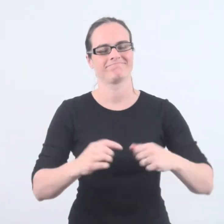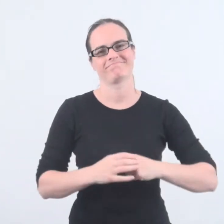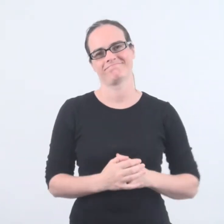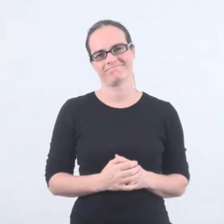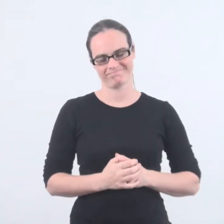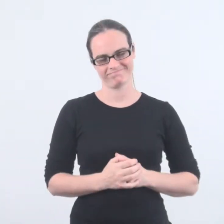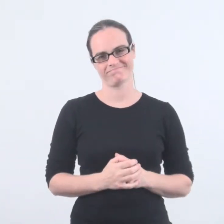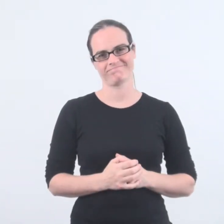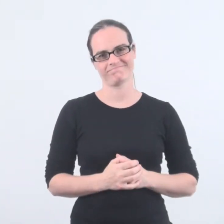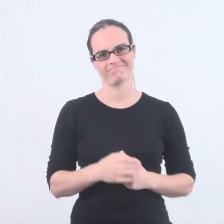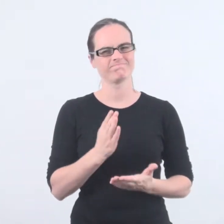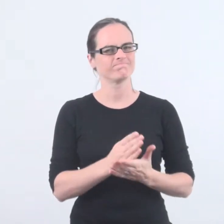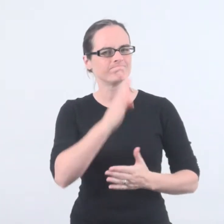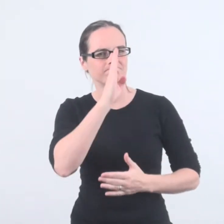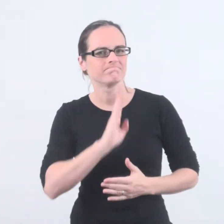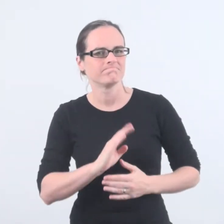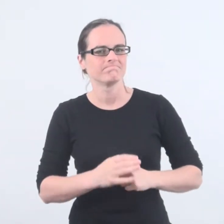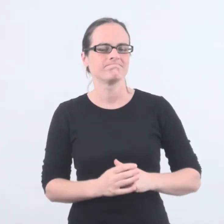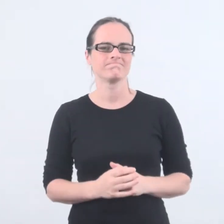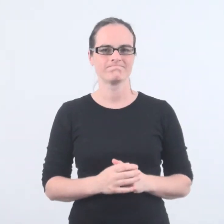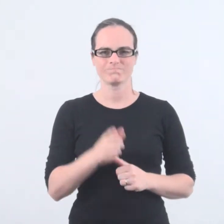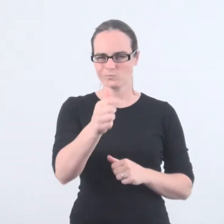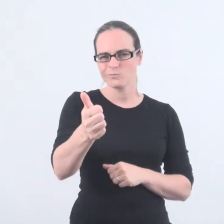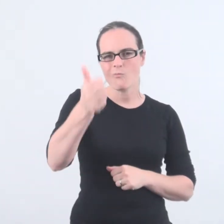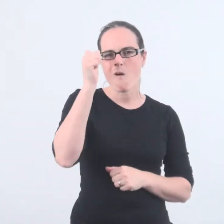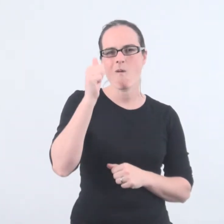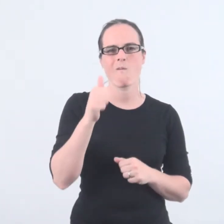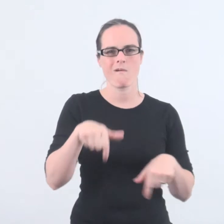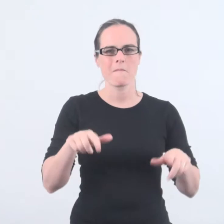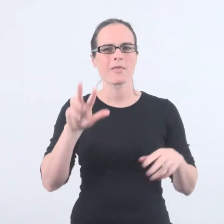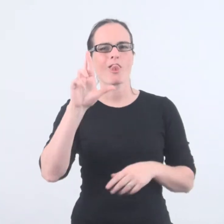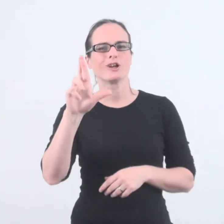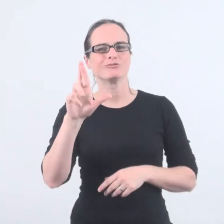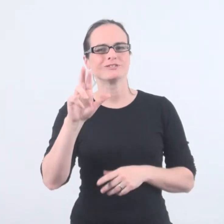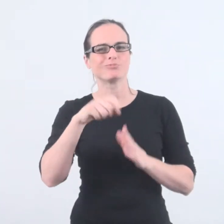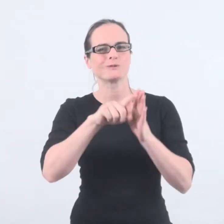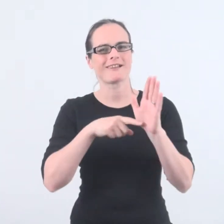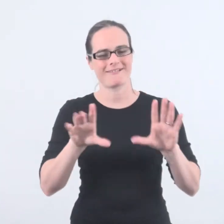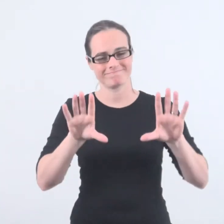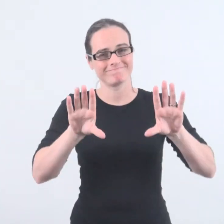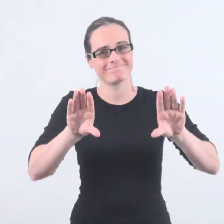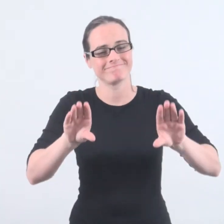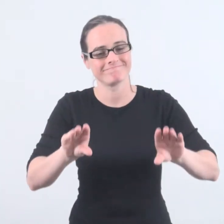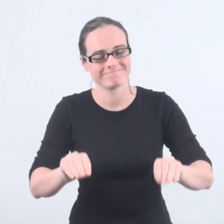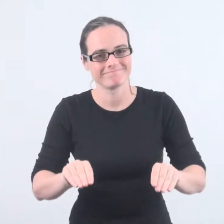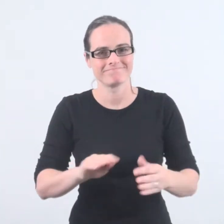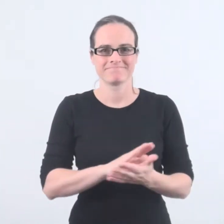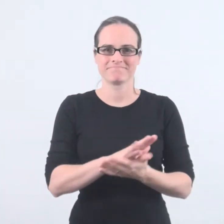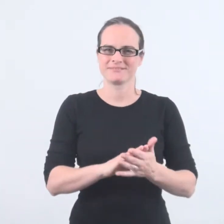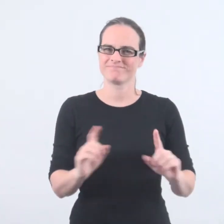we have an announcement to make, and unfortunately it is sad news. As you are aware, the funding for our Big Lottery project has now